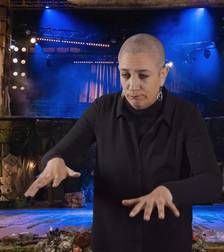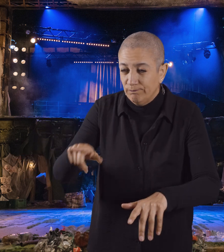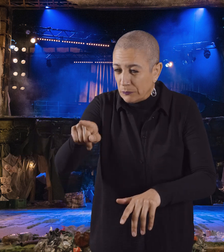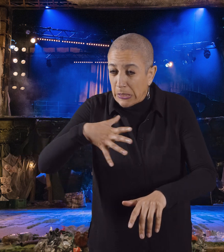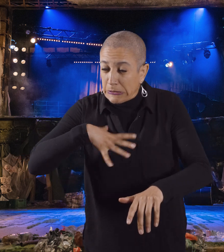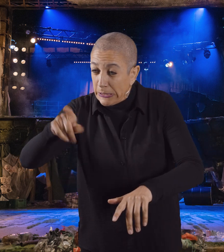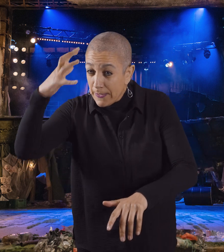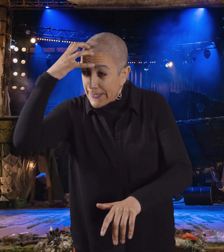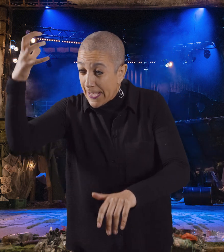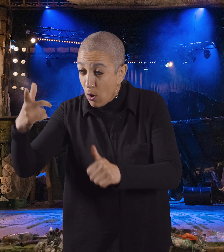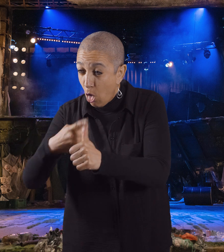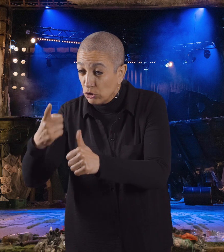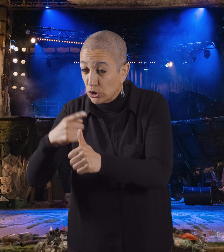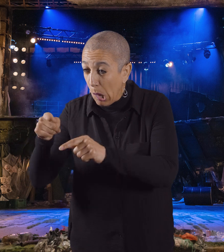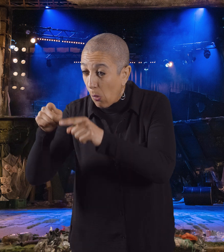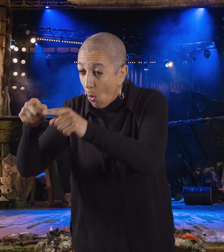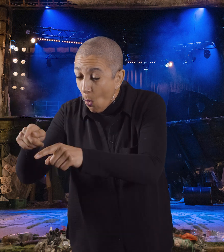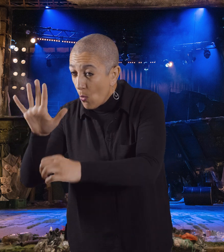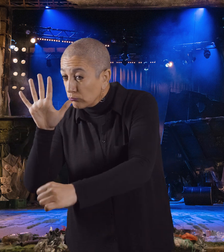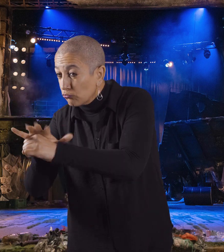Ariel then brings Alonso and the others to Prospero.